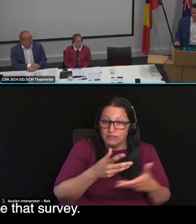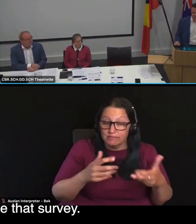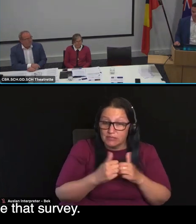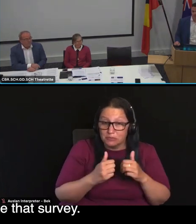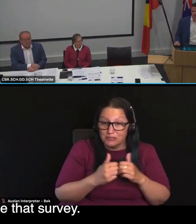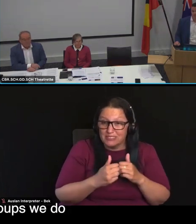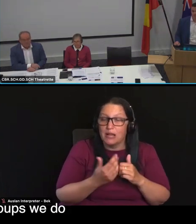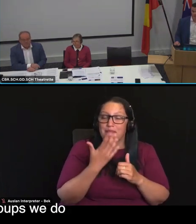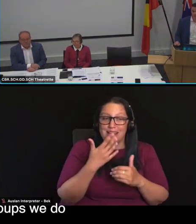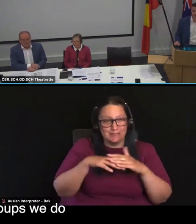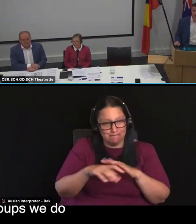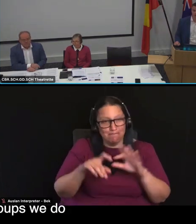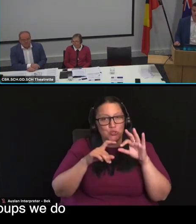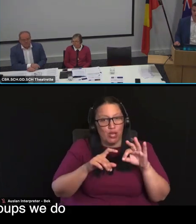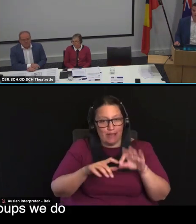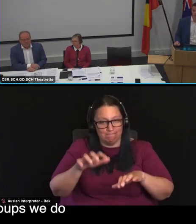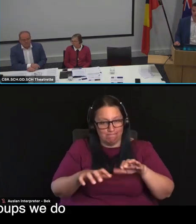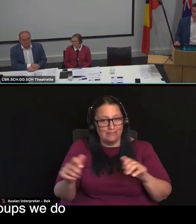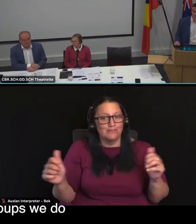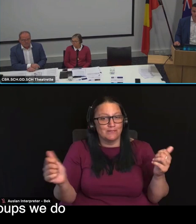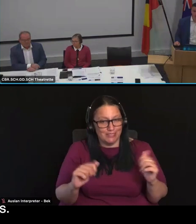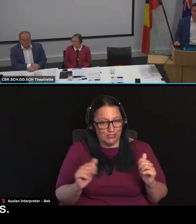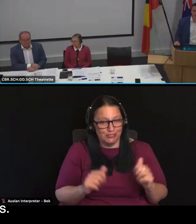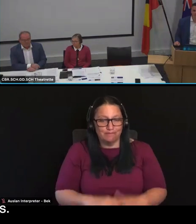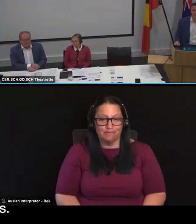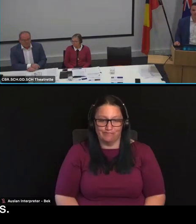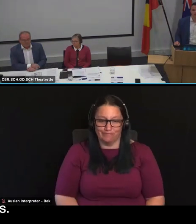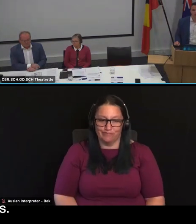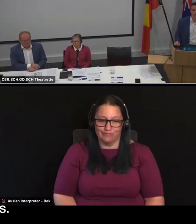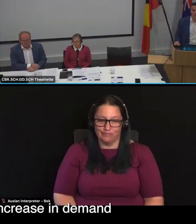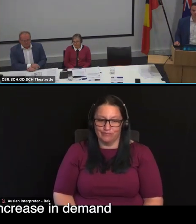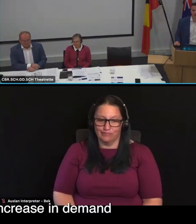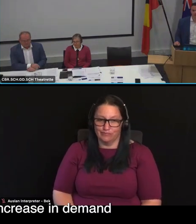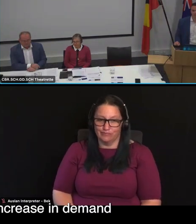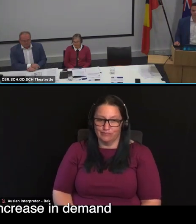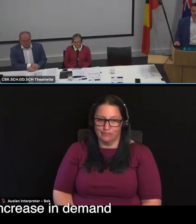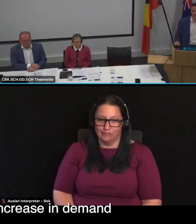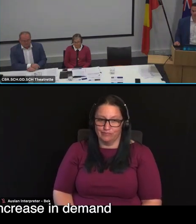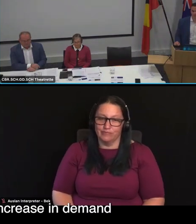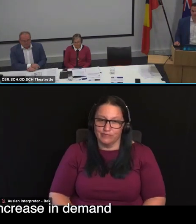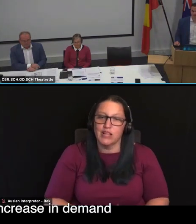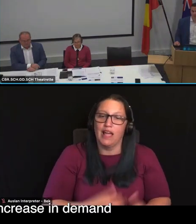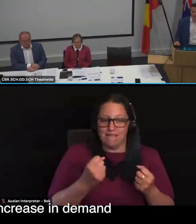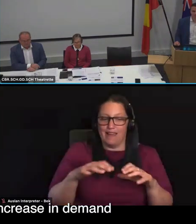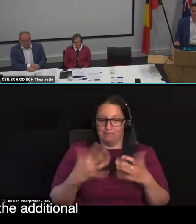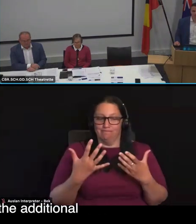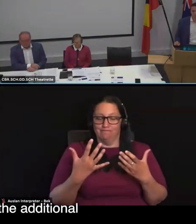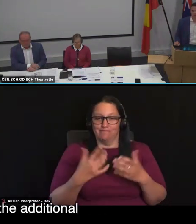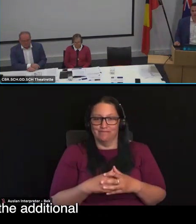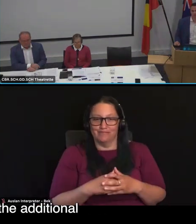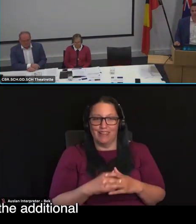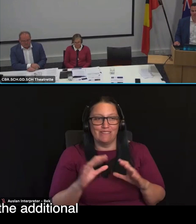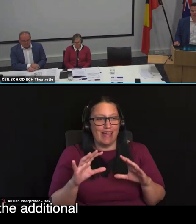that survey. In relation to those focus groups, we do have those wait lists. So, where we do get enough of an increase in demand, we